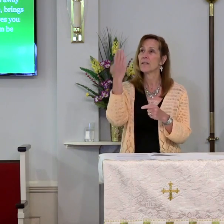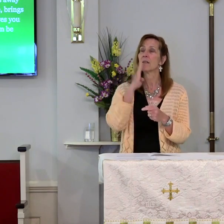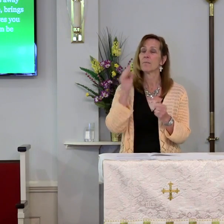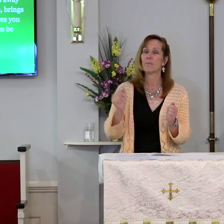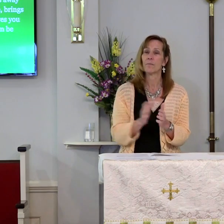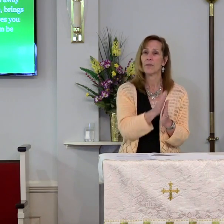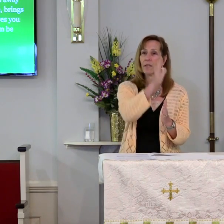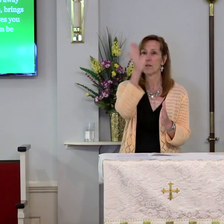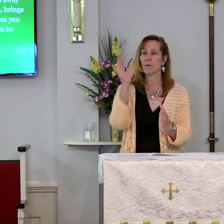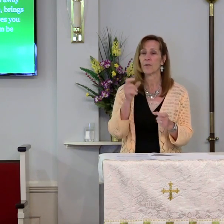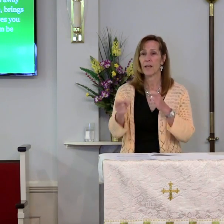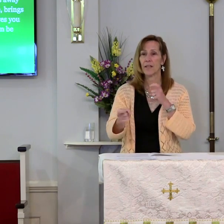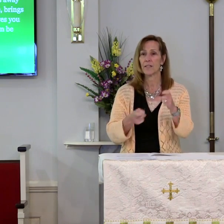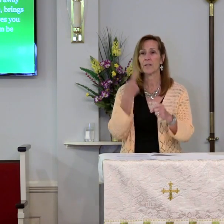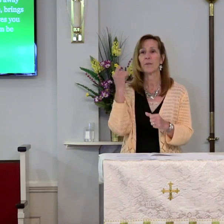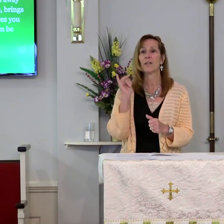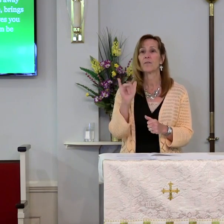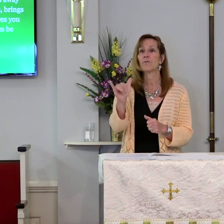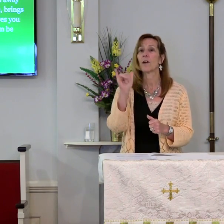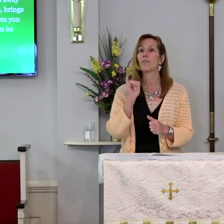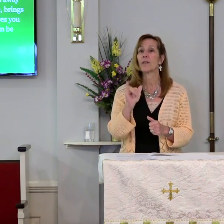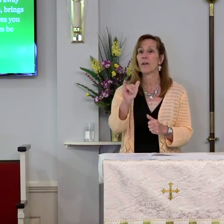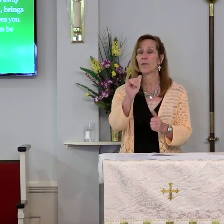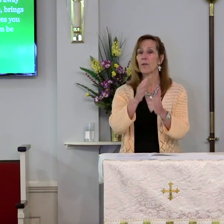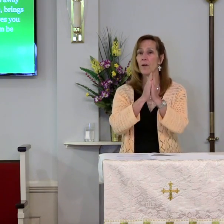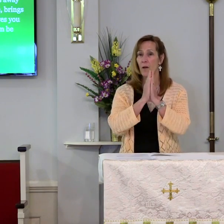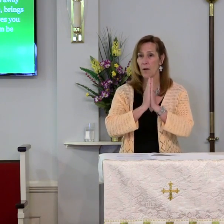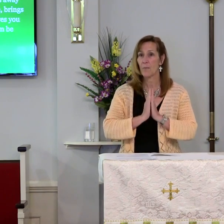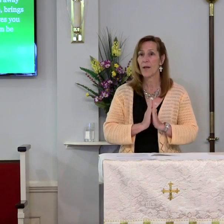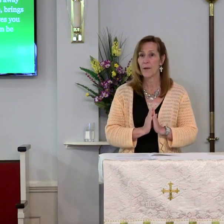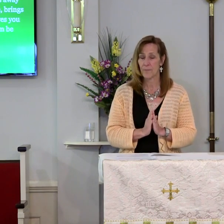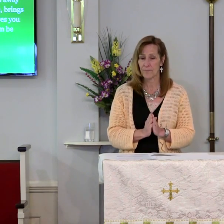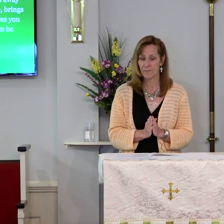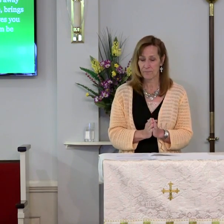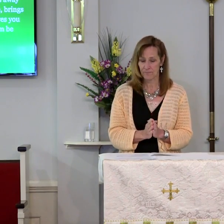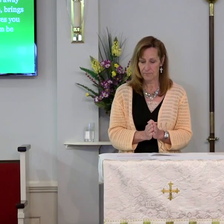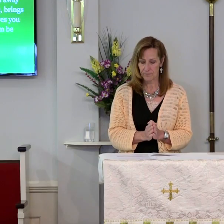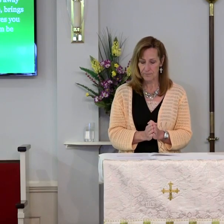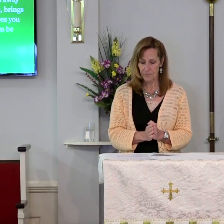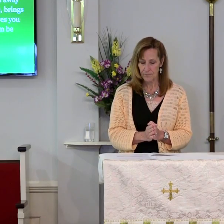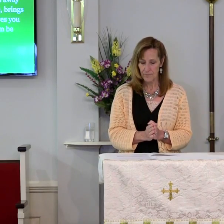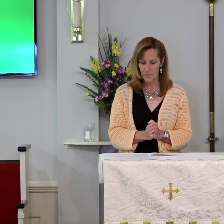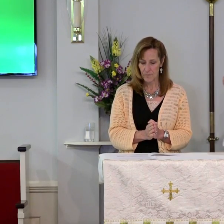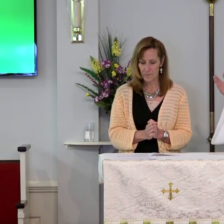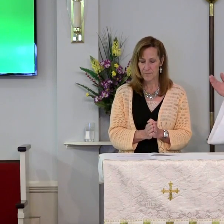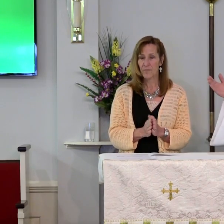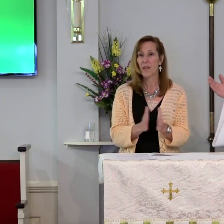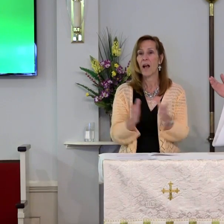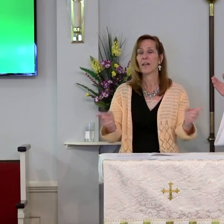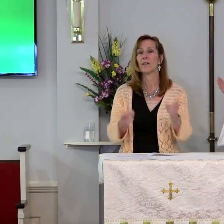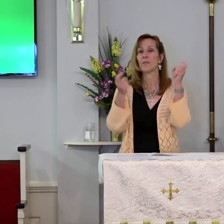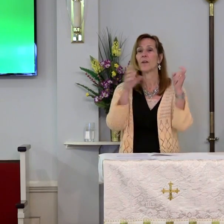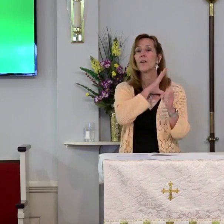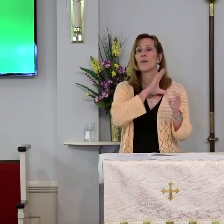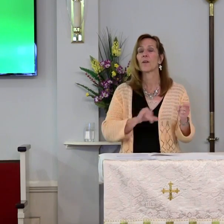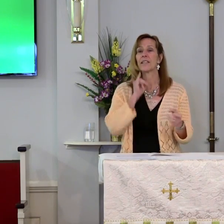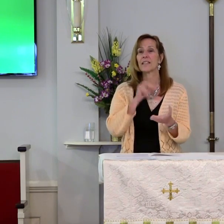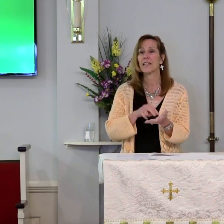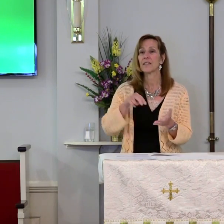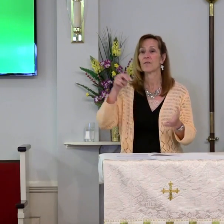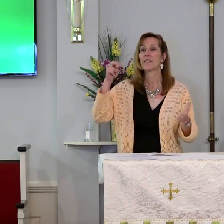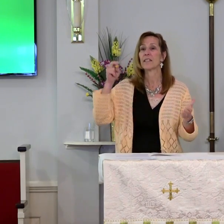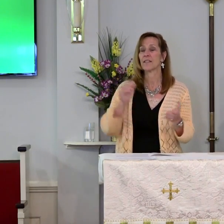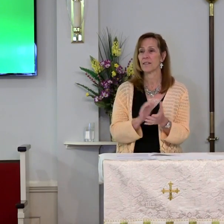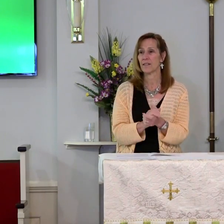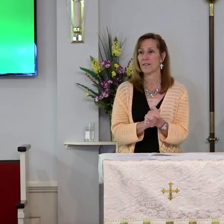glory and dominion forever and ever. Amen. Alleluia. Christ is